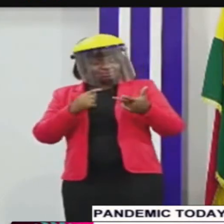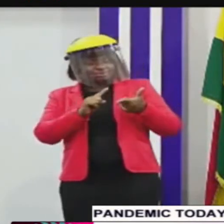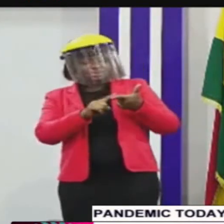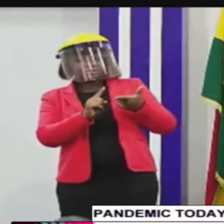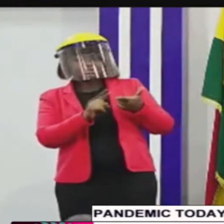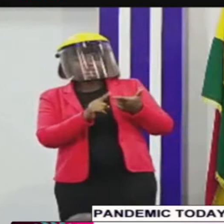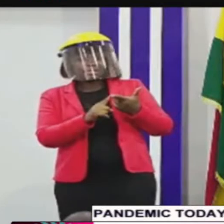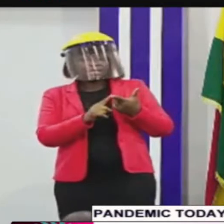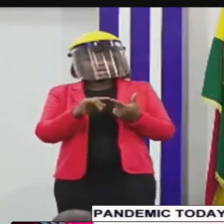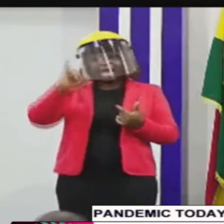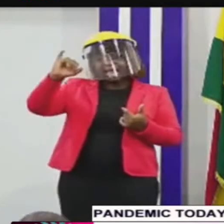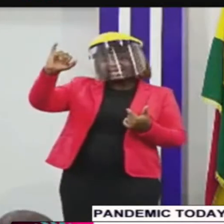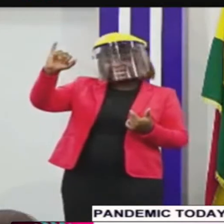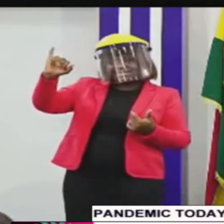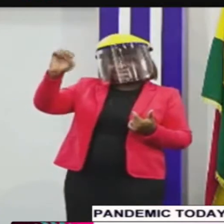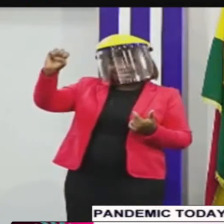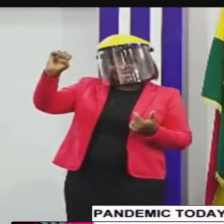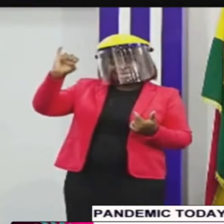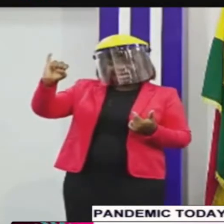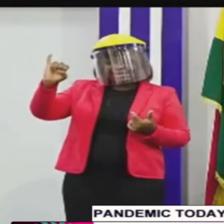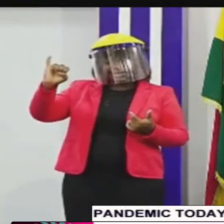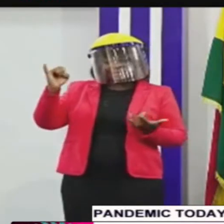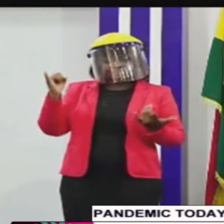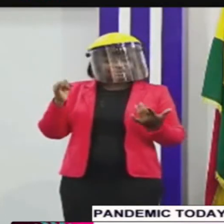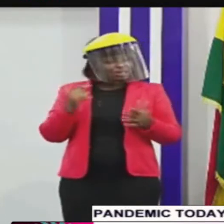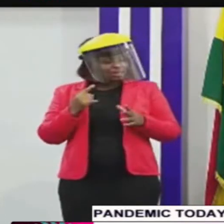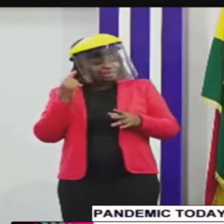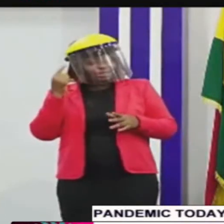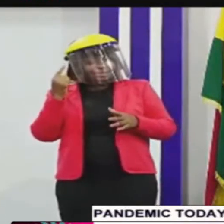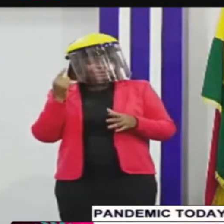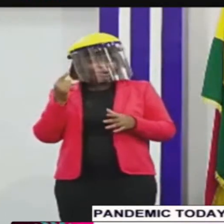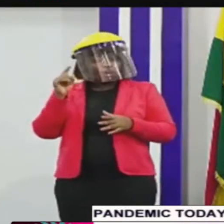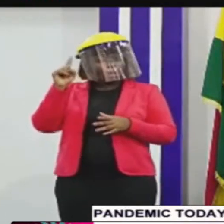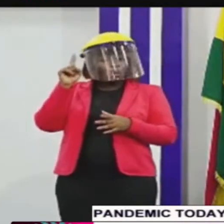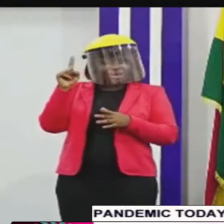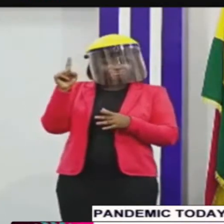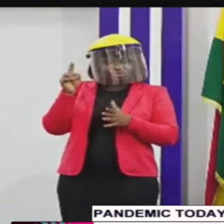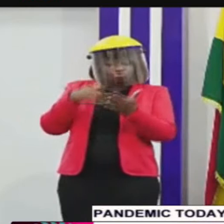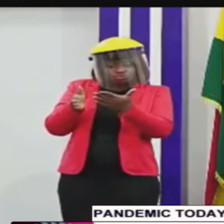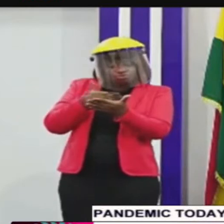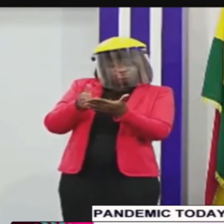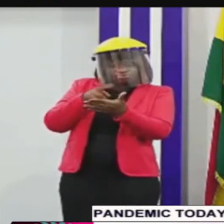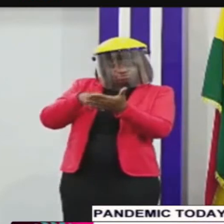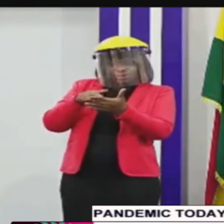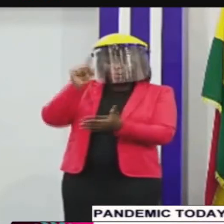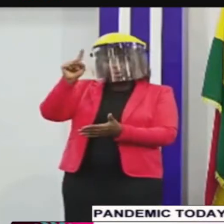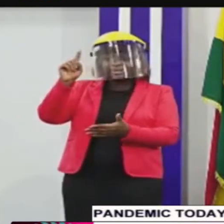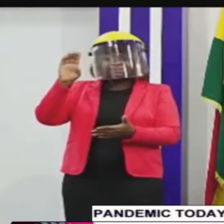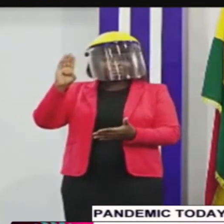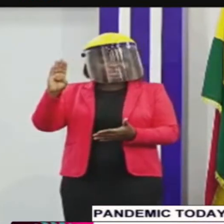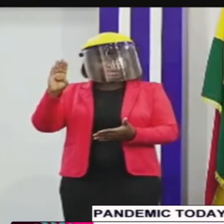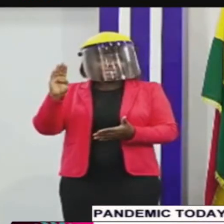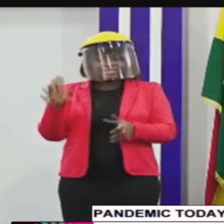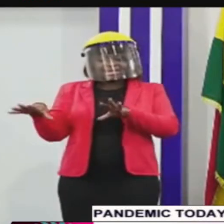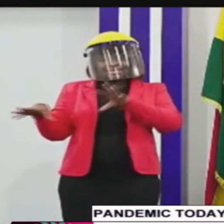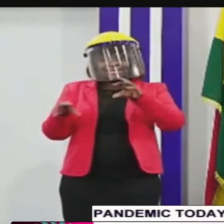of the ei which is um i think 1b leaving or returning to his